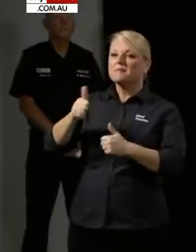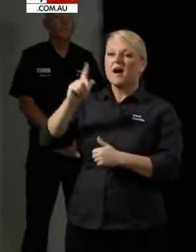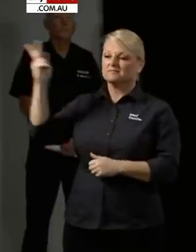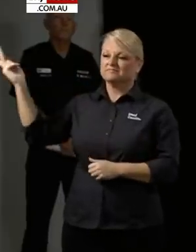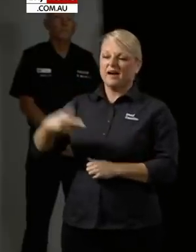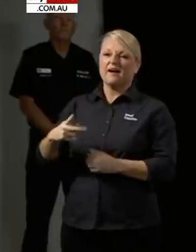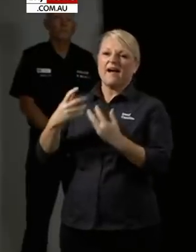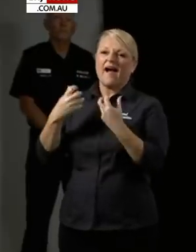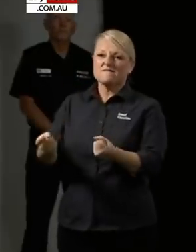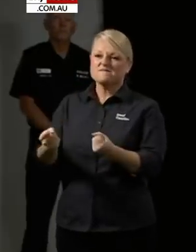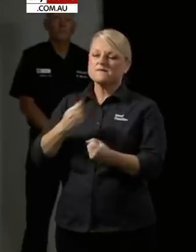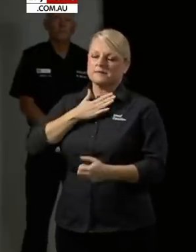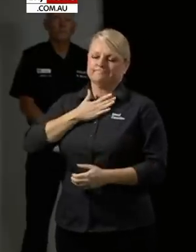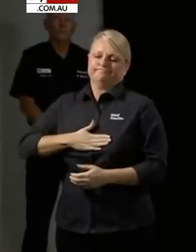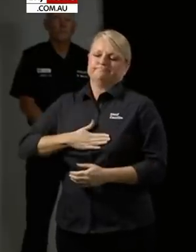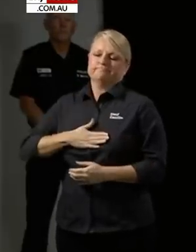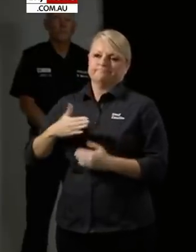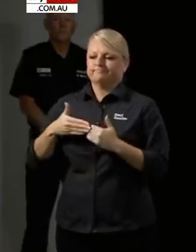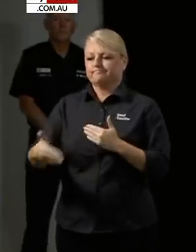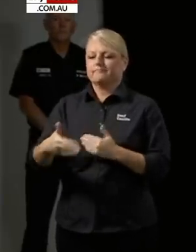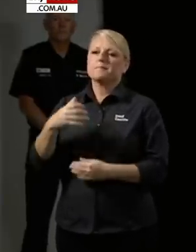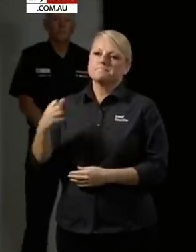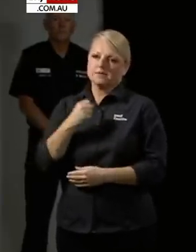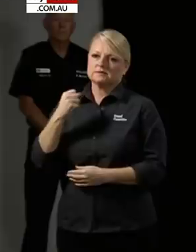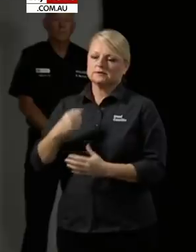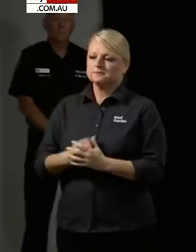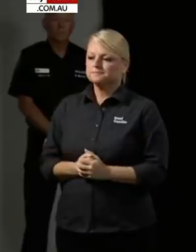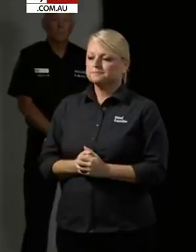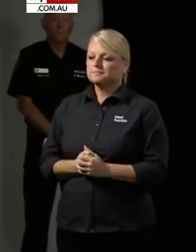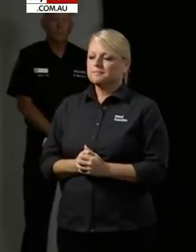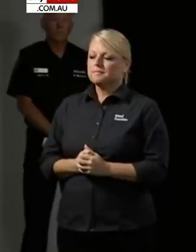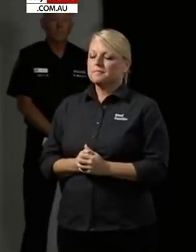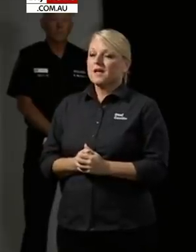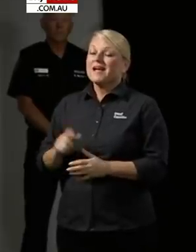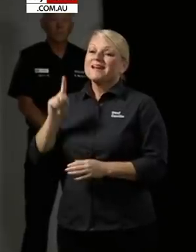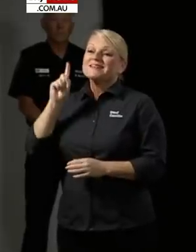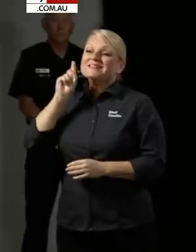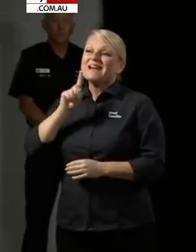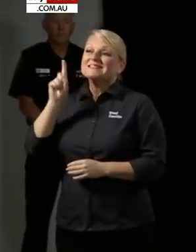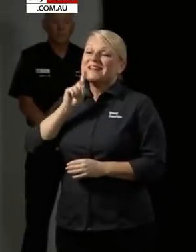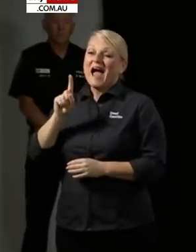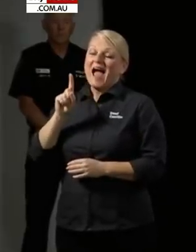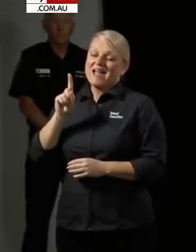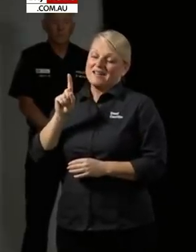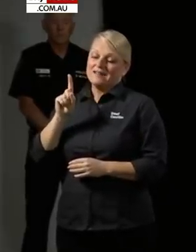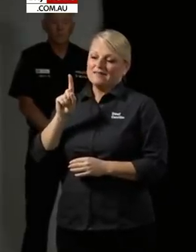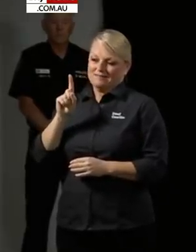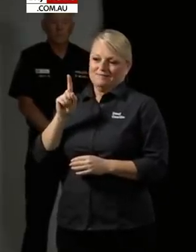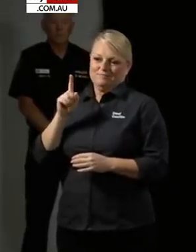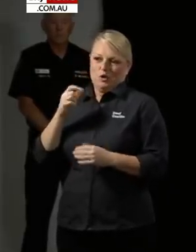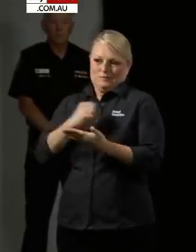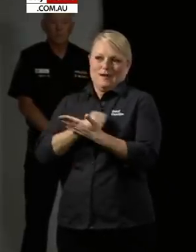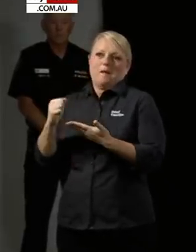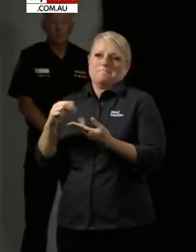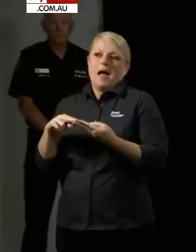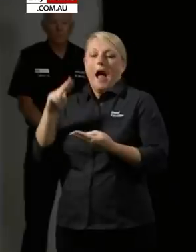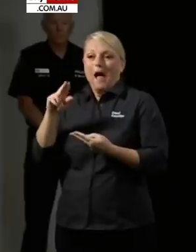and this is what we must do. So since yesterday and you are possibly expecting me to give you a very large number of cases, but I'm not